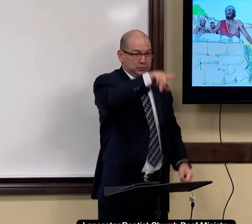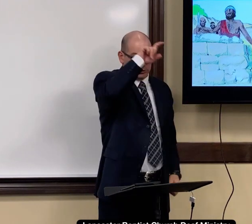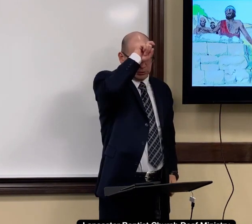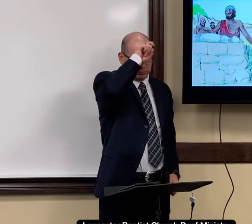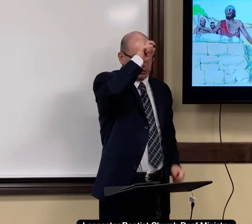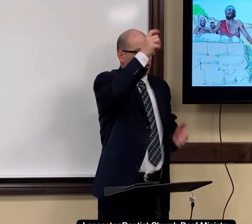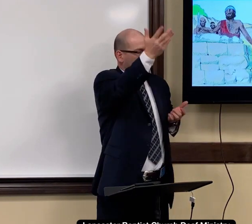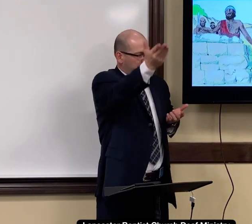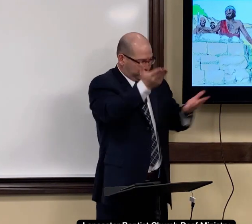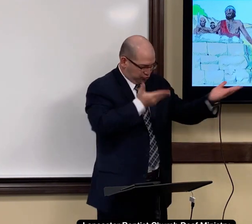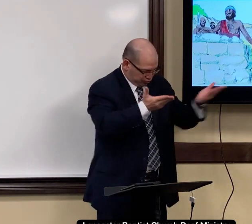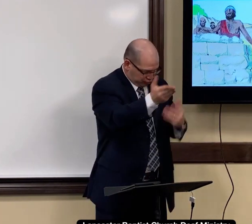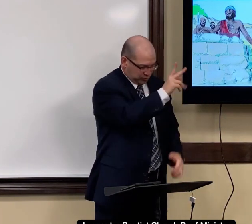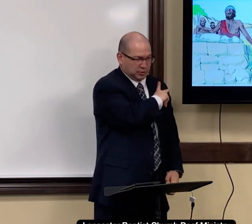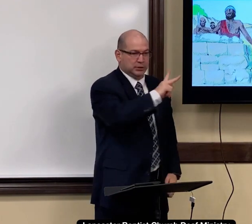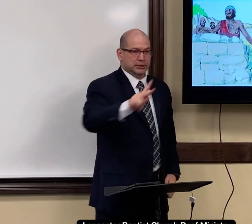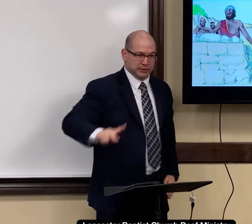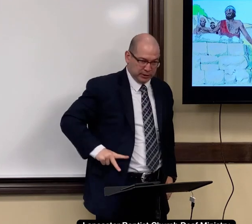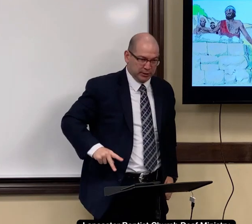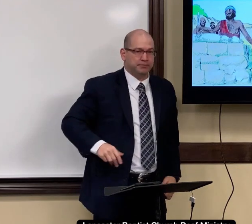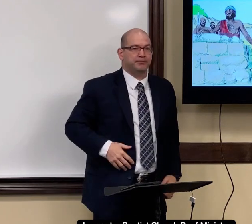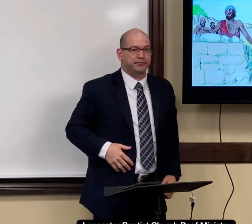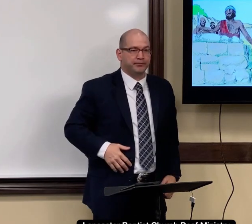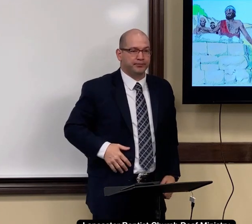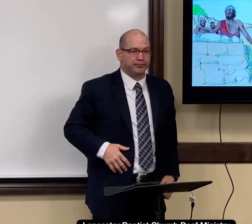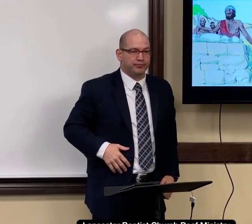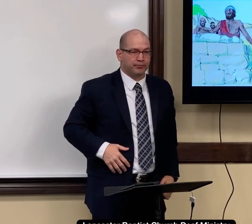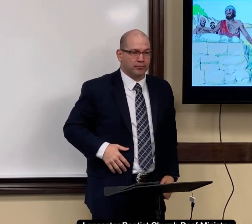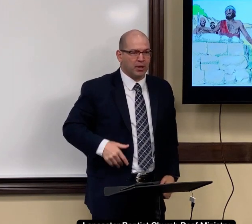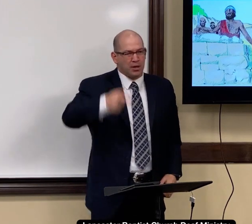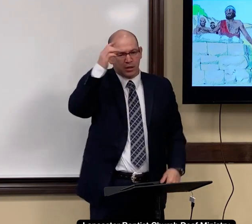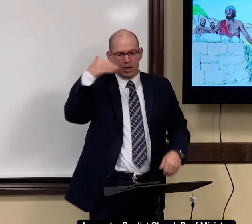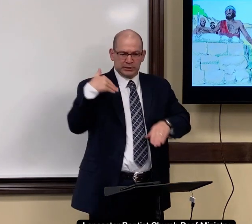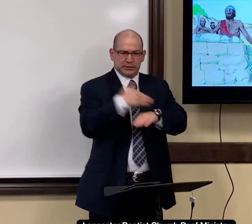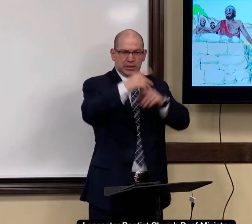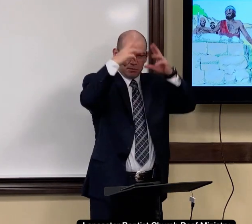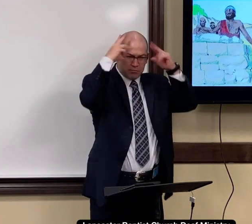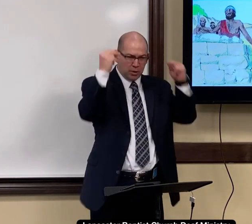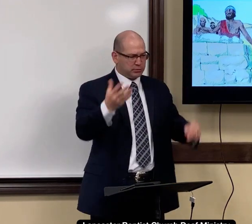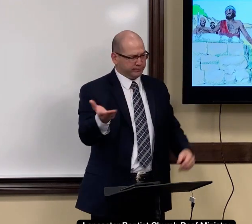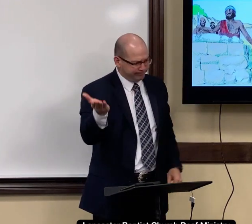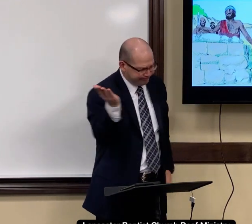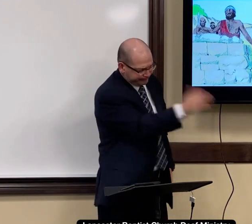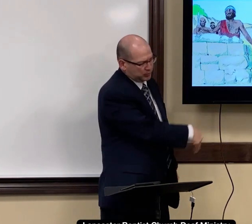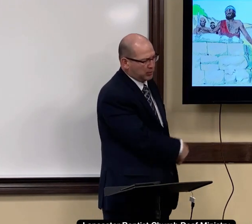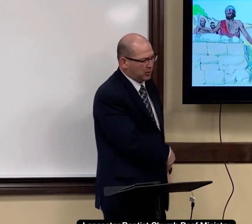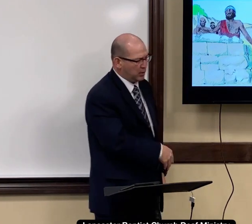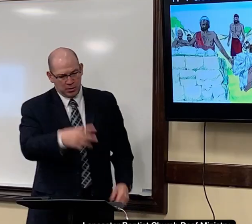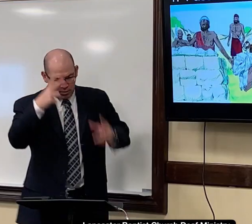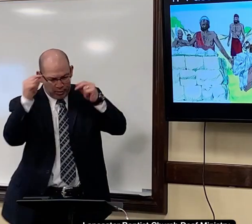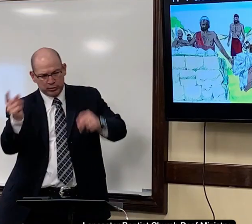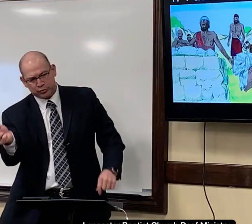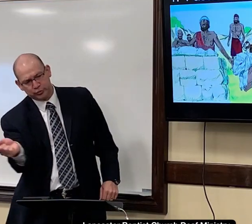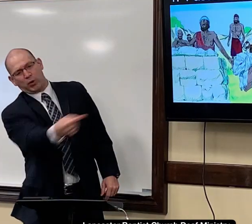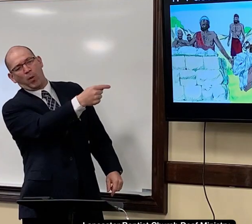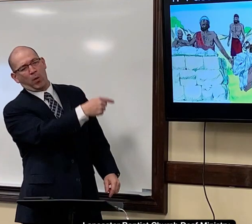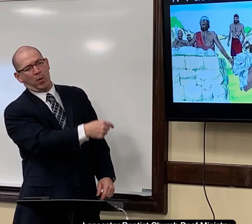they served egypt there they were servants slaves and god told moses to go